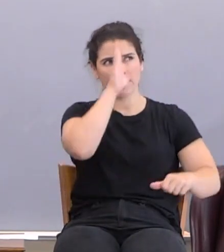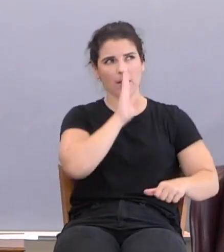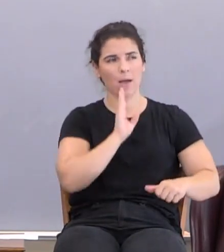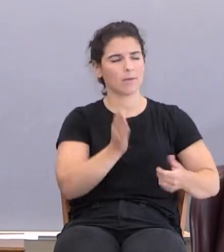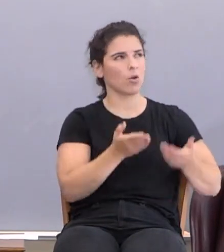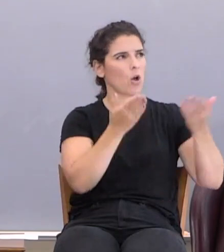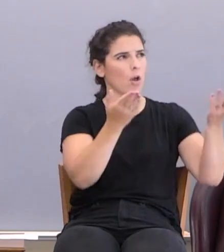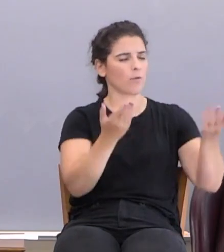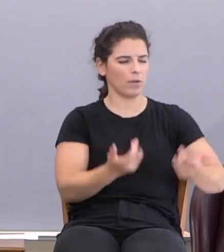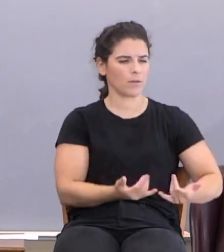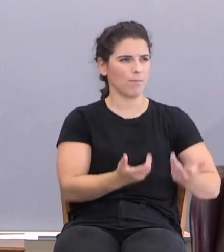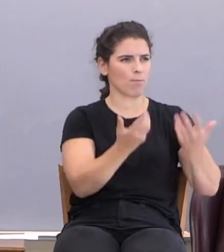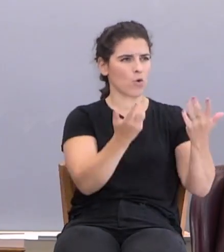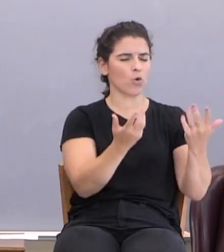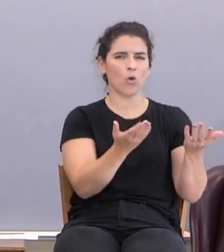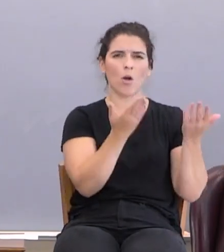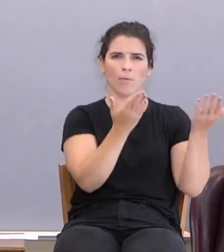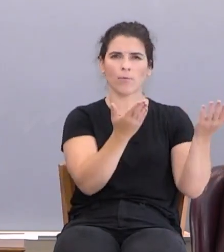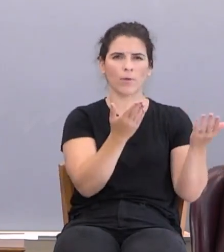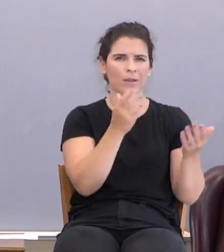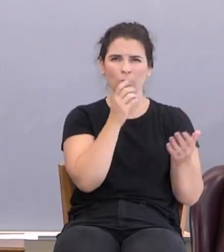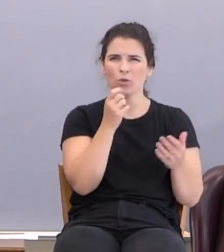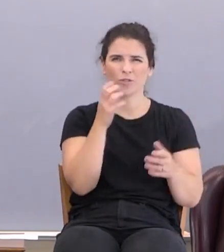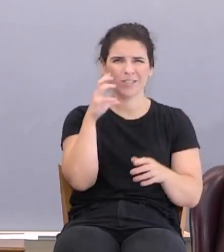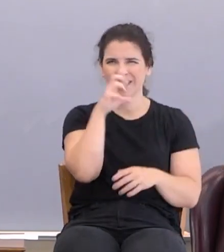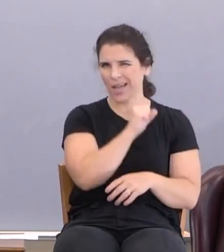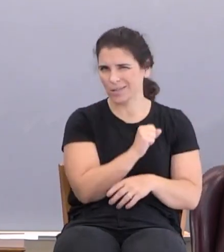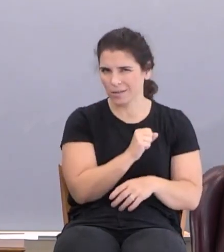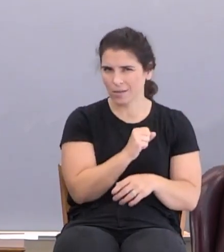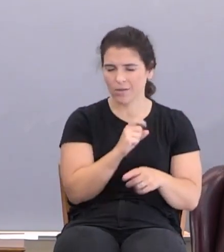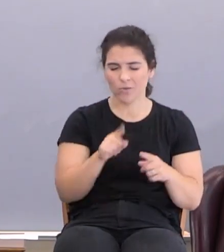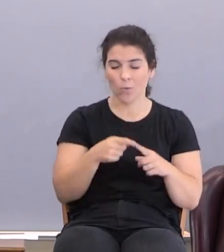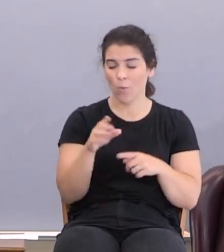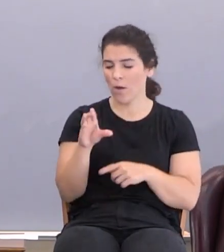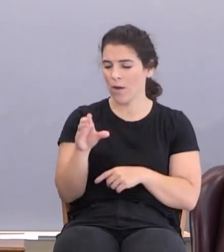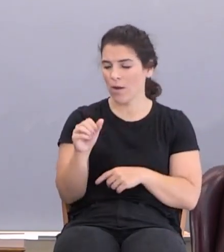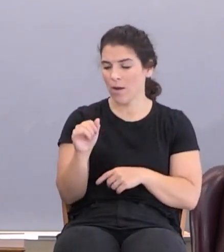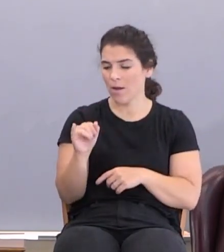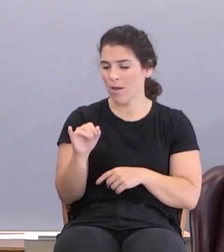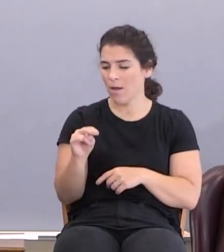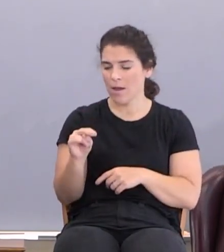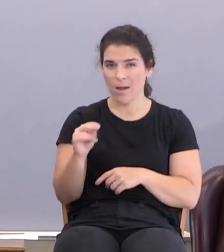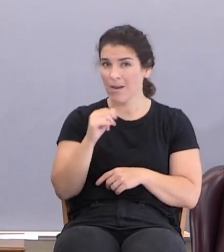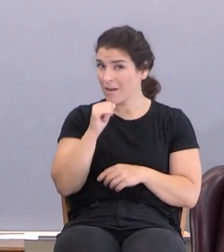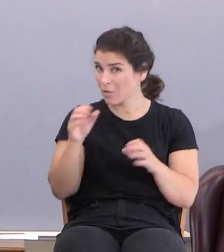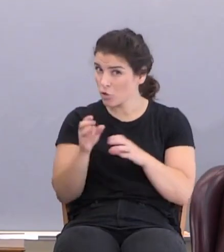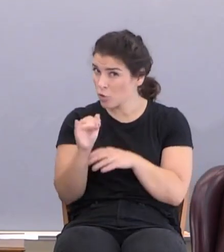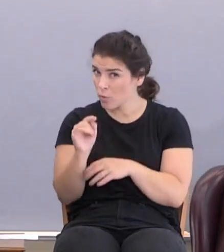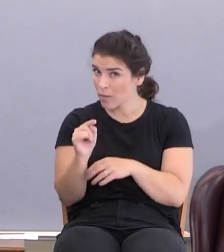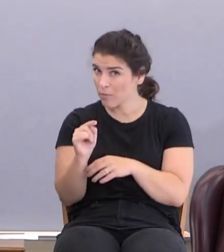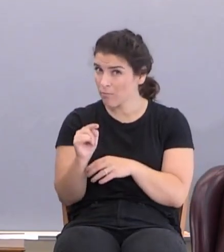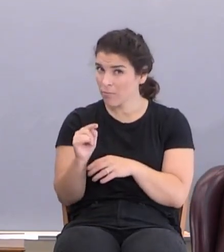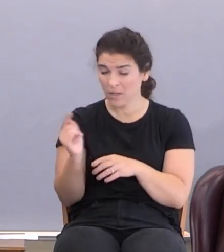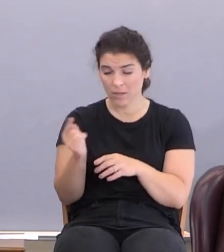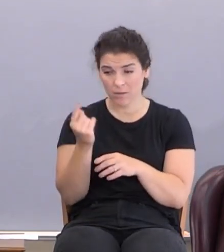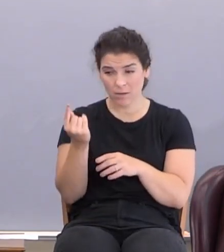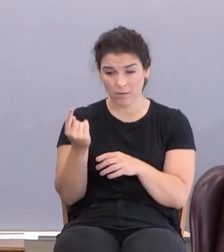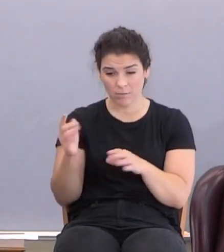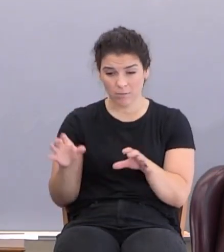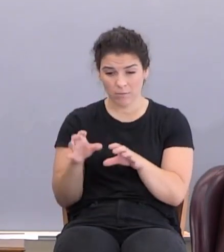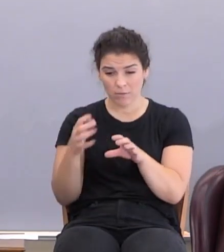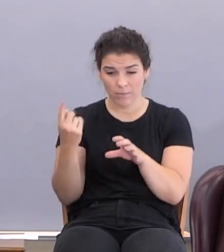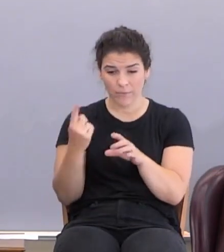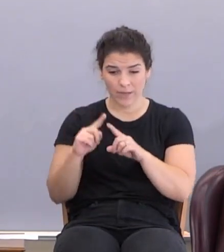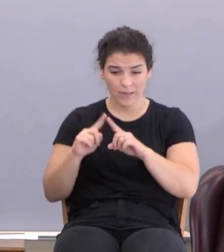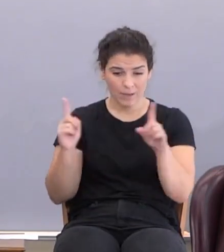about this. So when Cain doesn't do it and bring something else, there's a direct